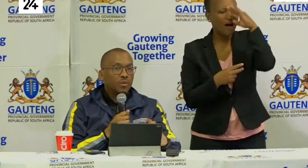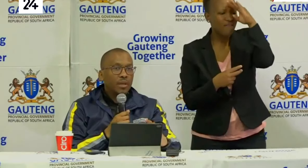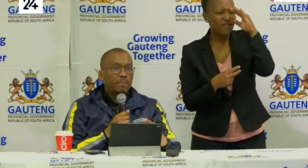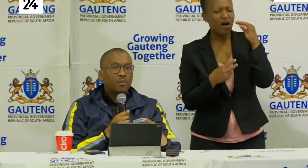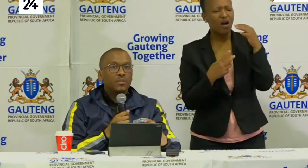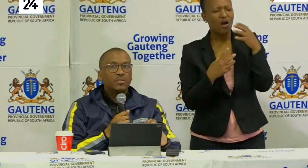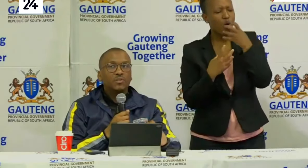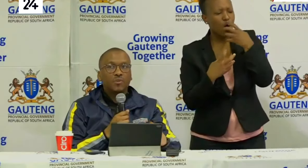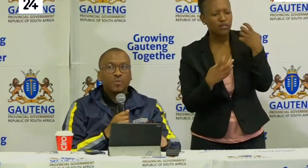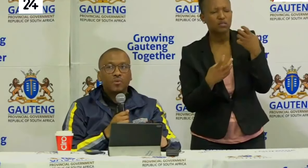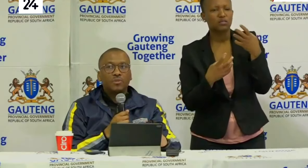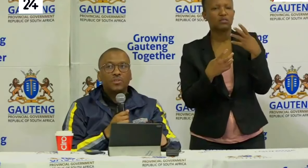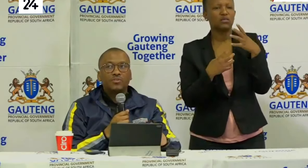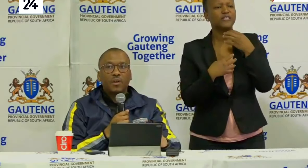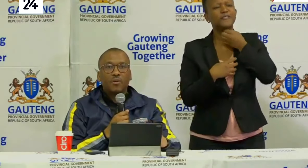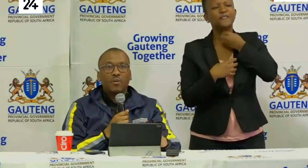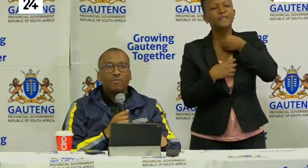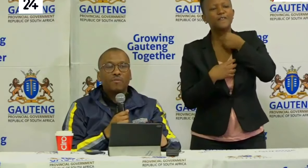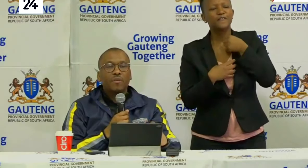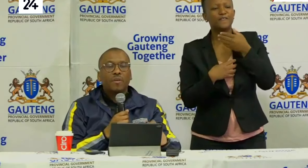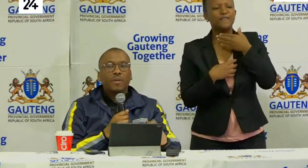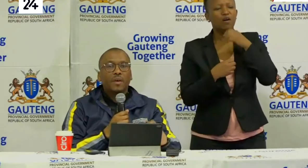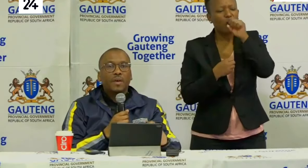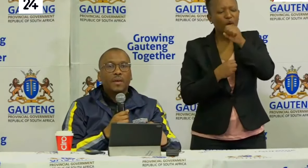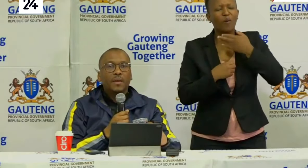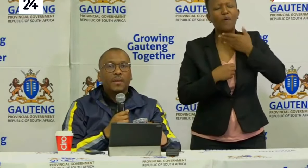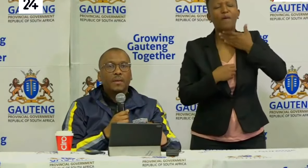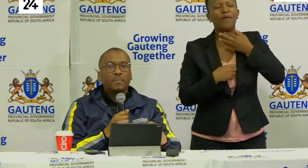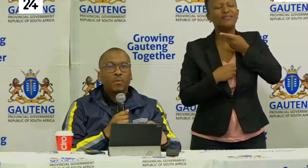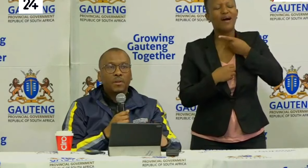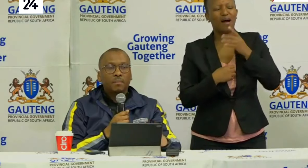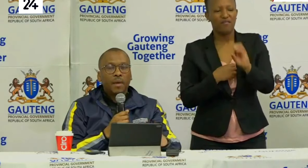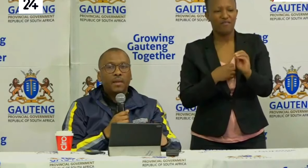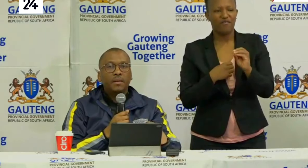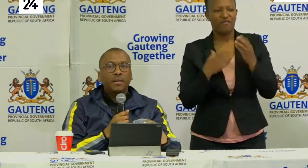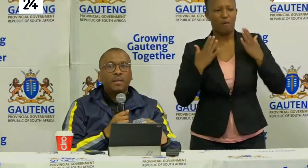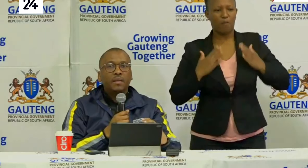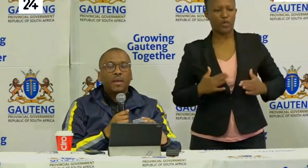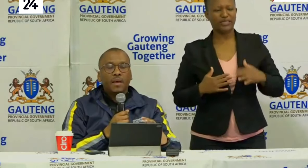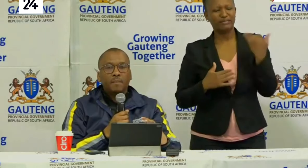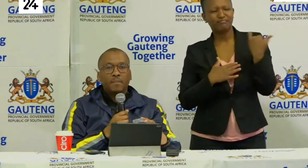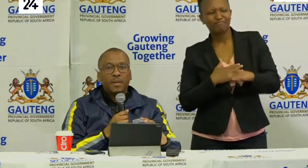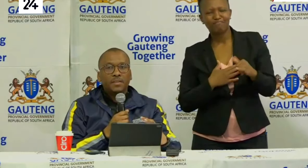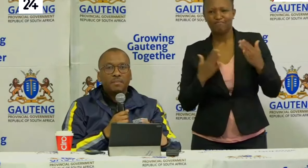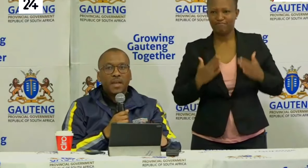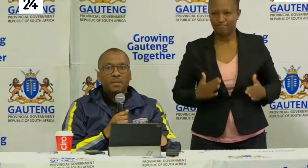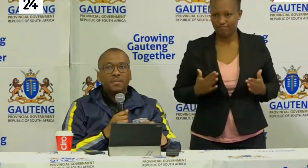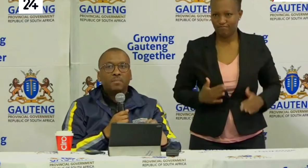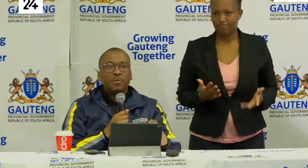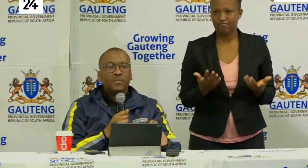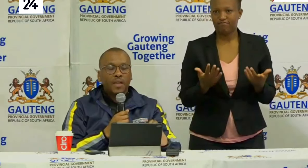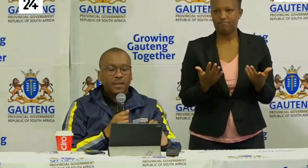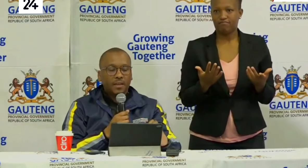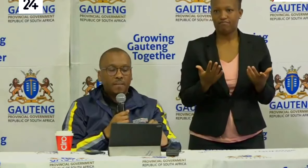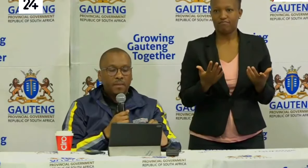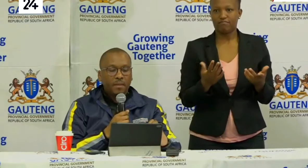have been talking about sore throat dry cough body pain and sometimes a